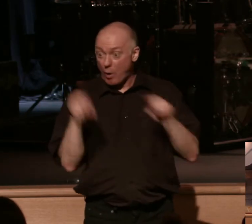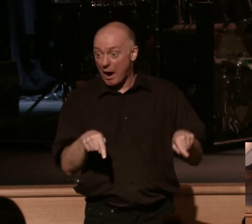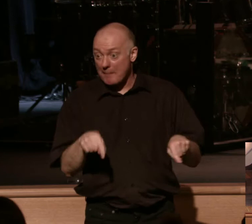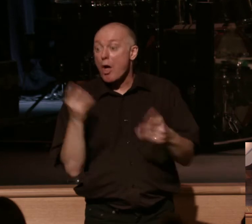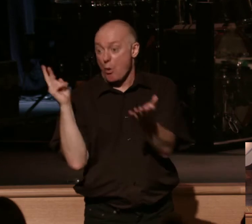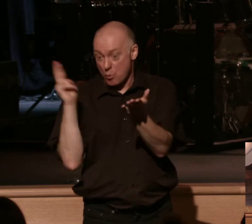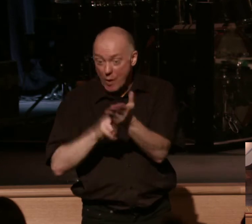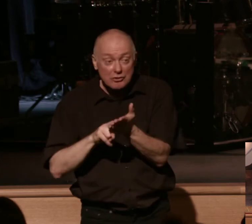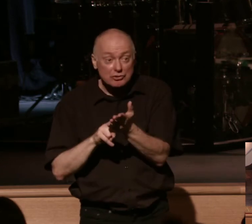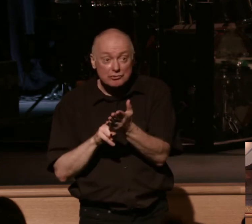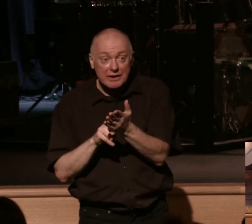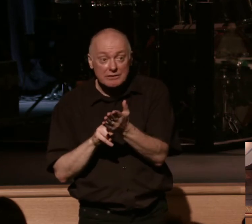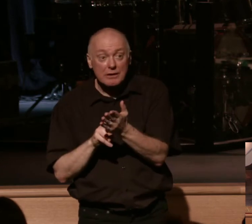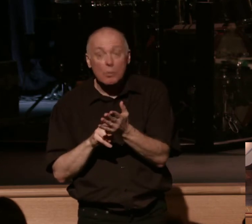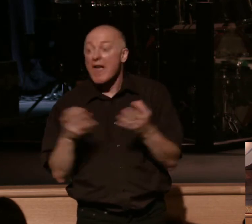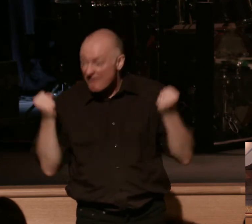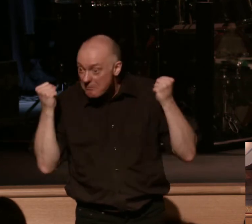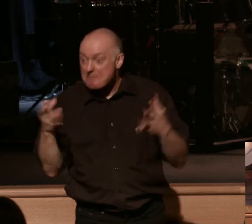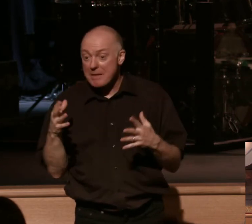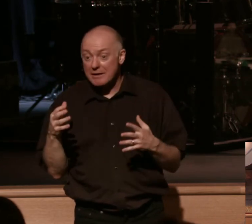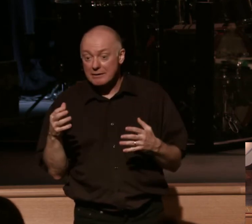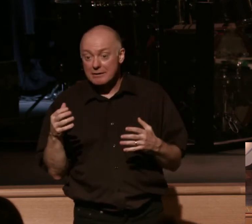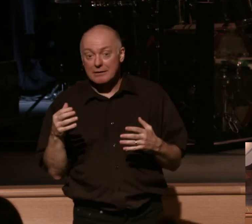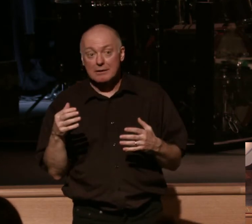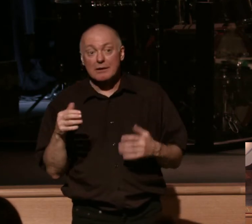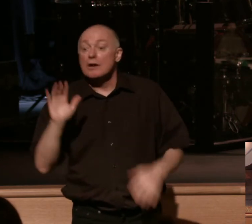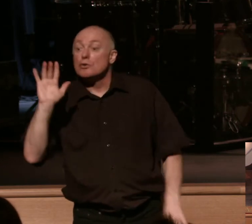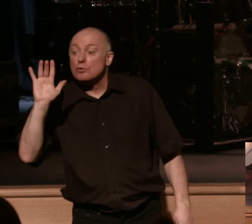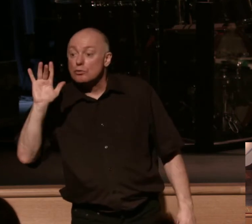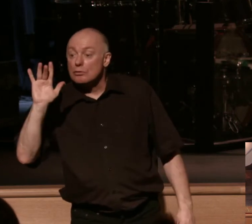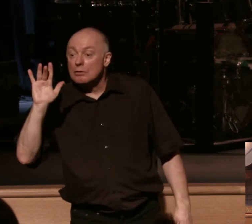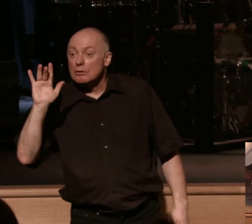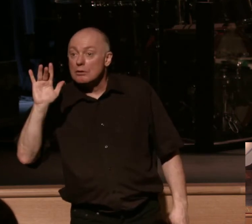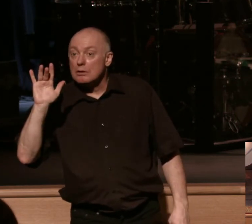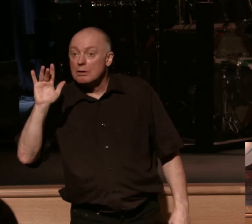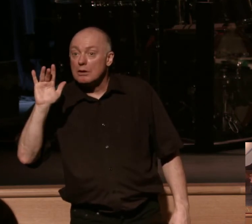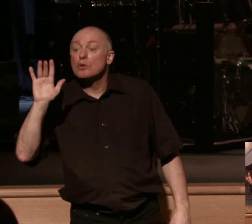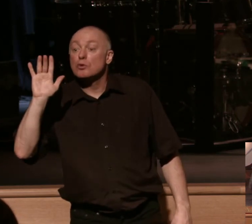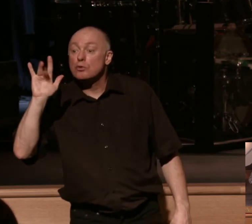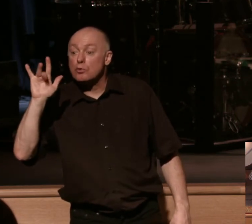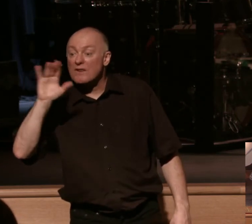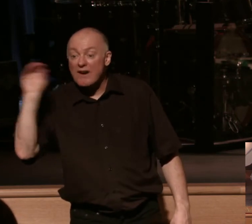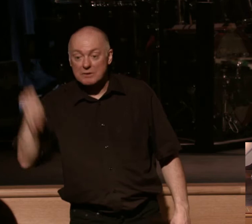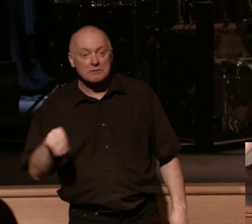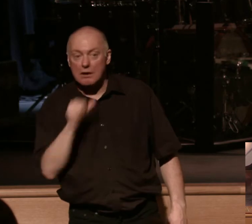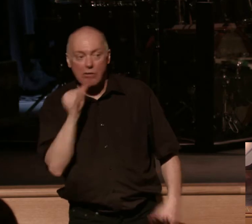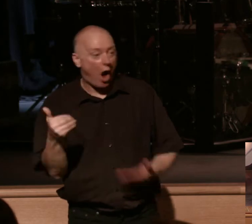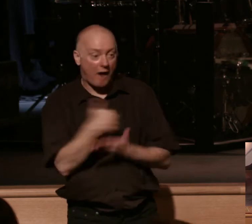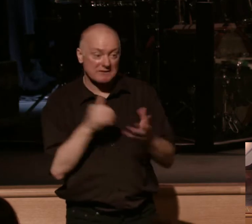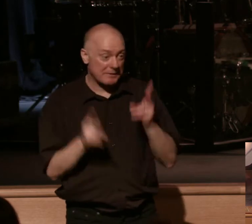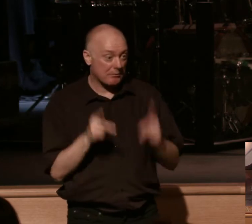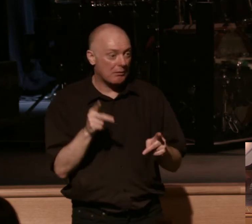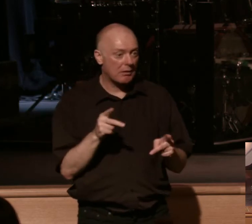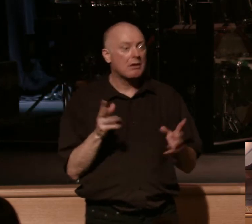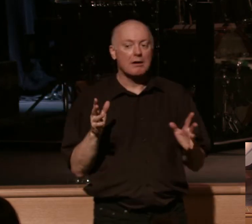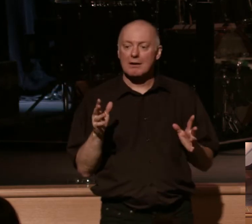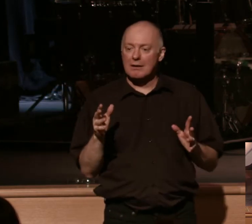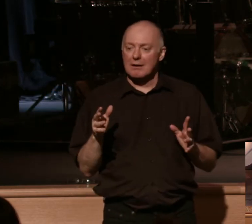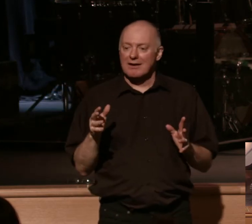Registration so far, several hundred men. I'm excited, 25% of the registration is non-harvest, like no Harvest Church at all are coming. So the word's getting out.